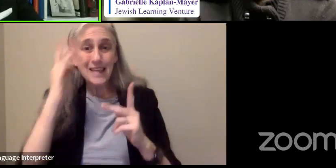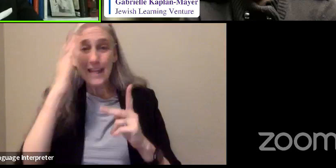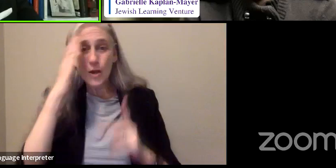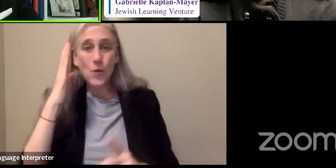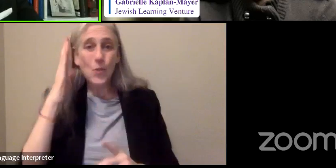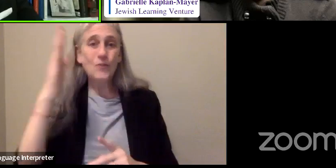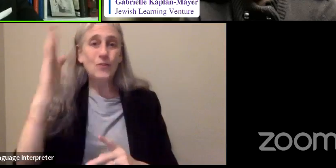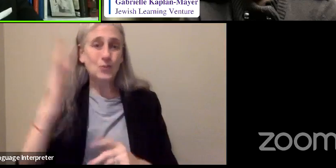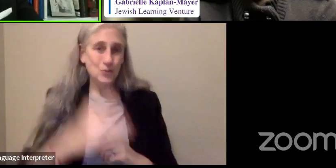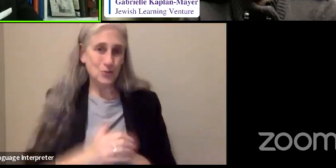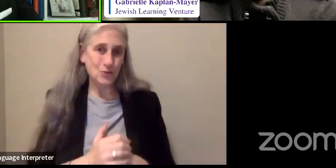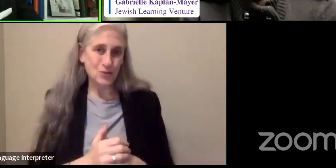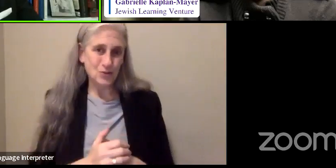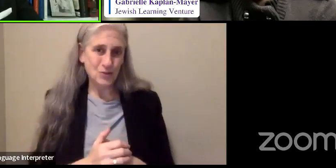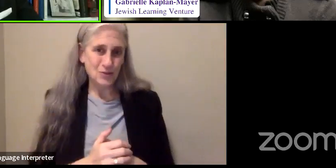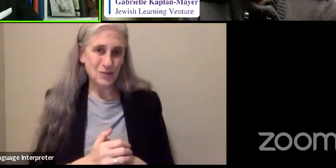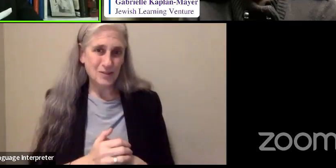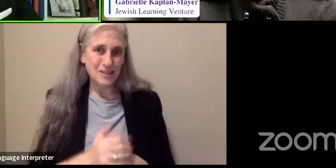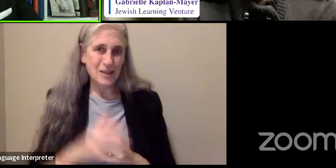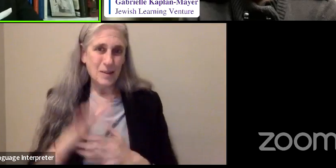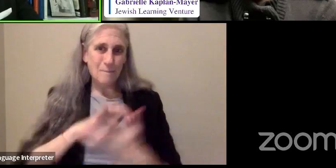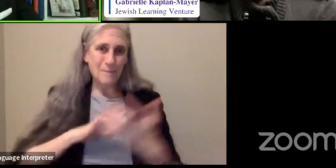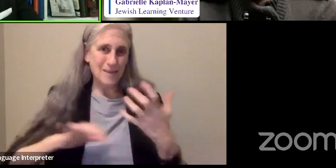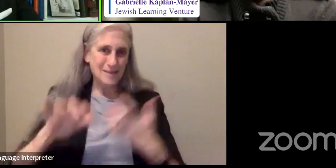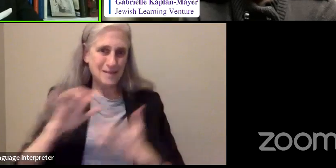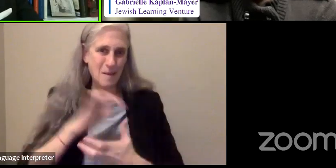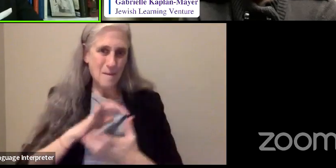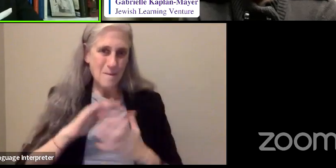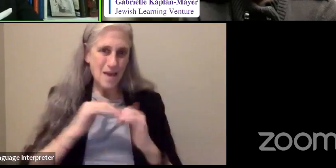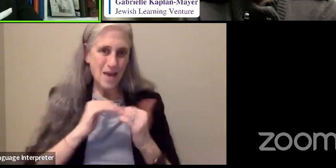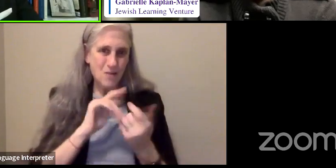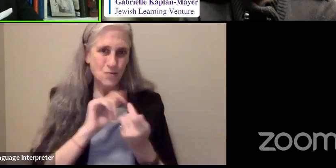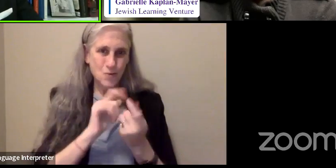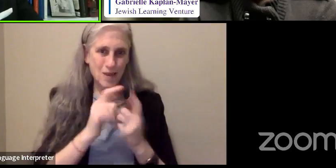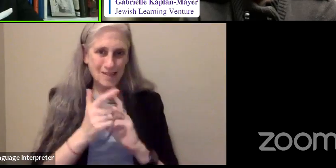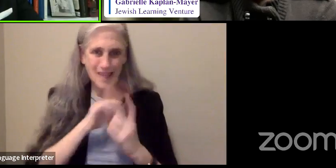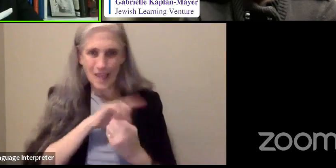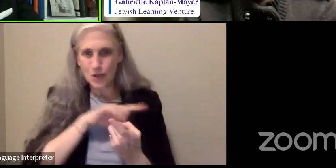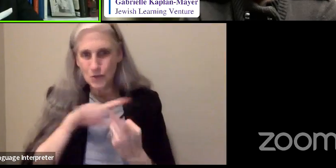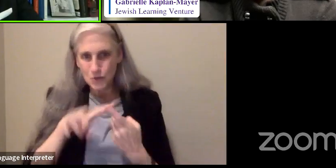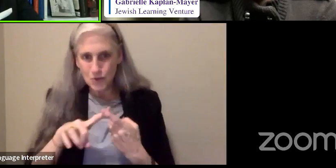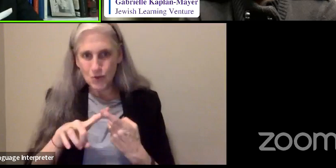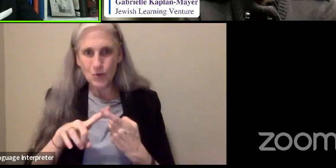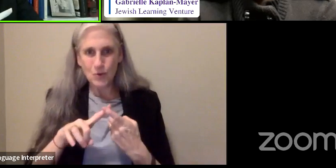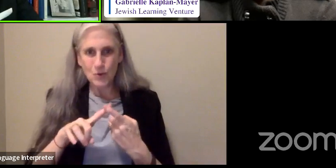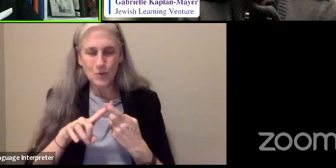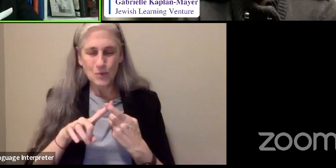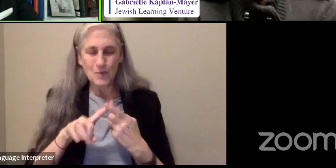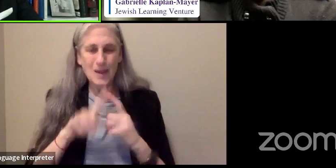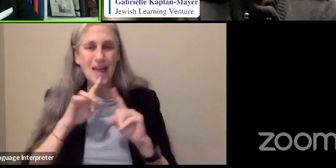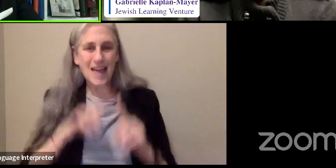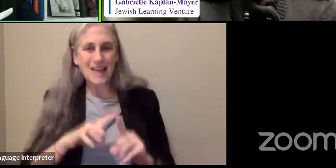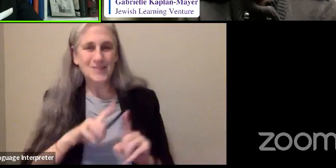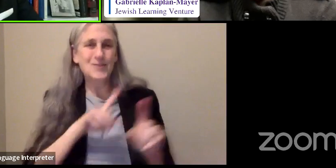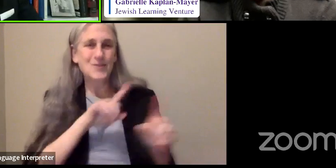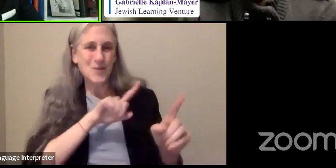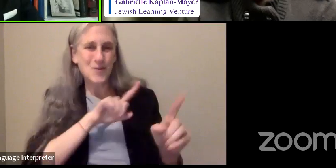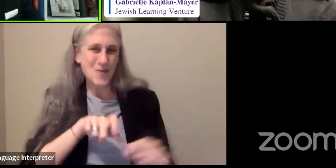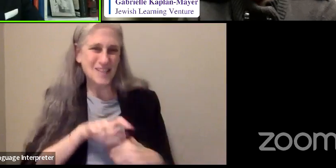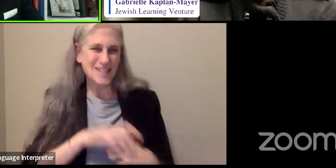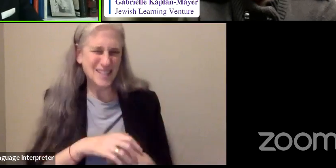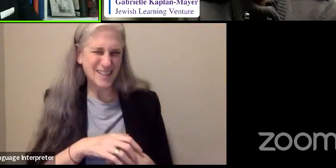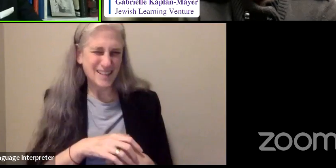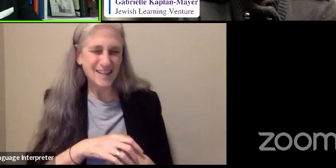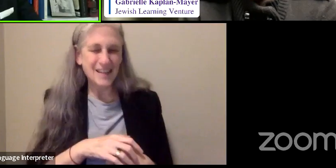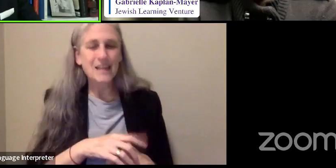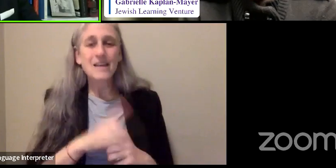in terms of how you translate that down to answer your question. I think the